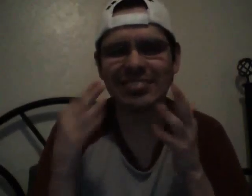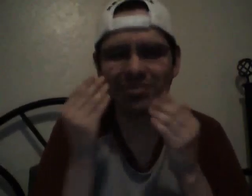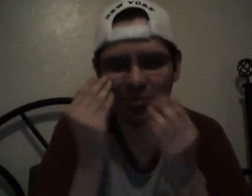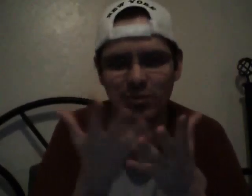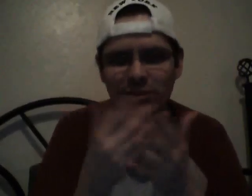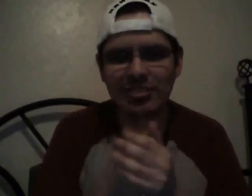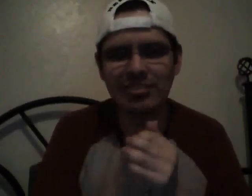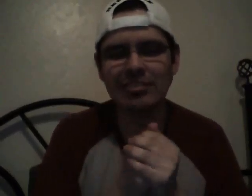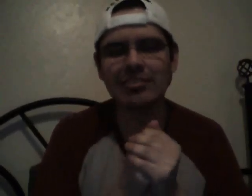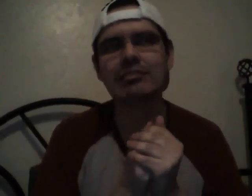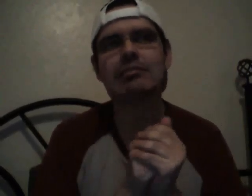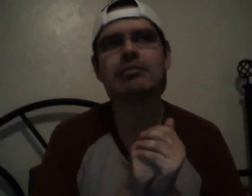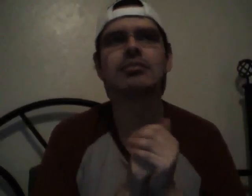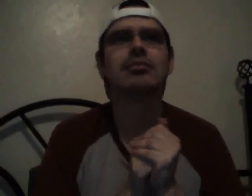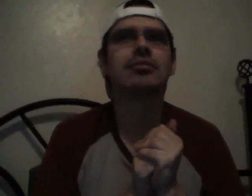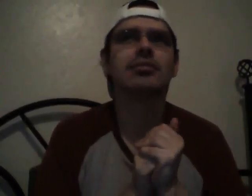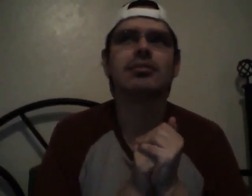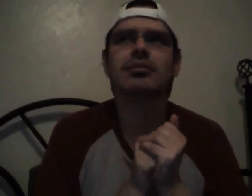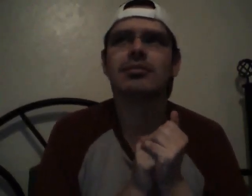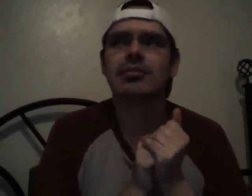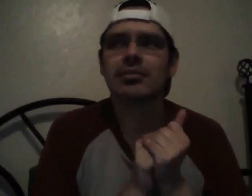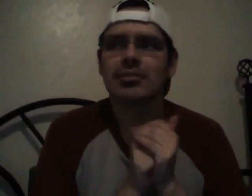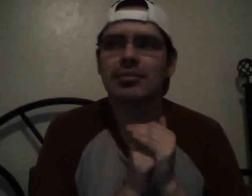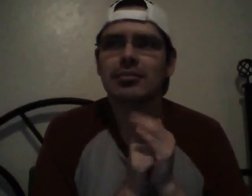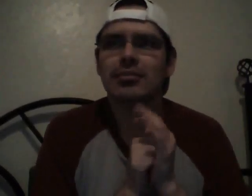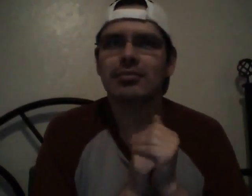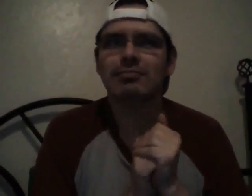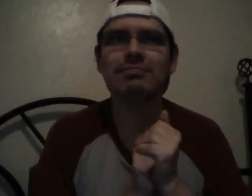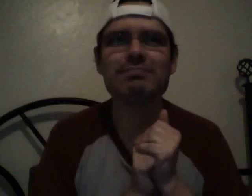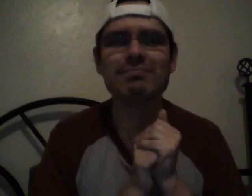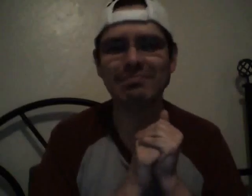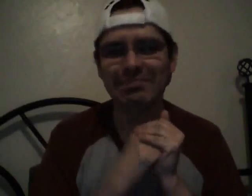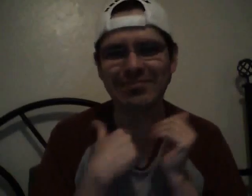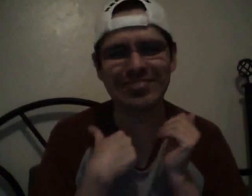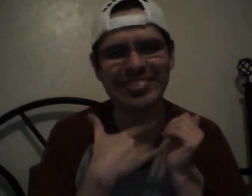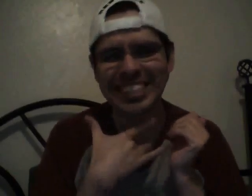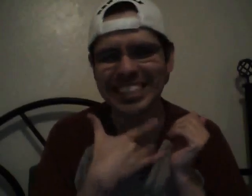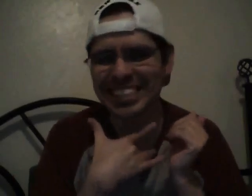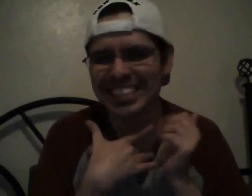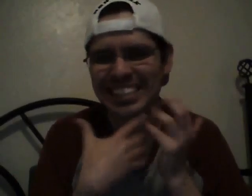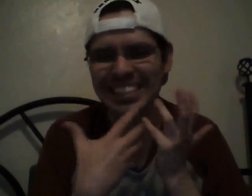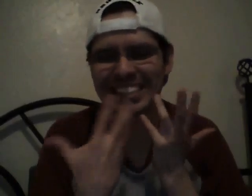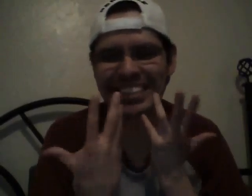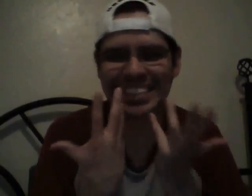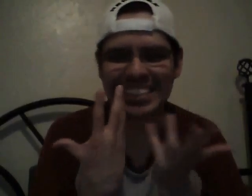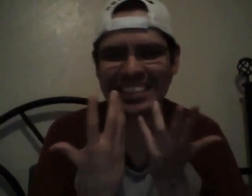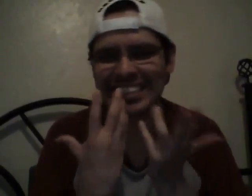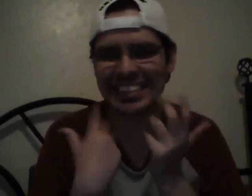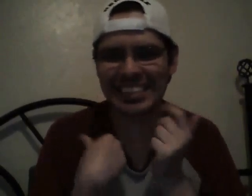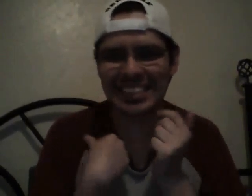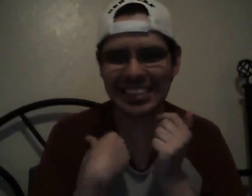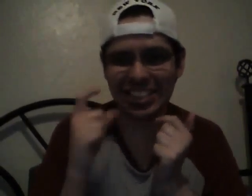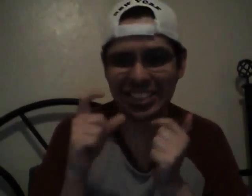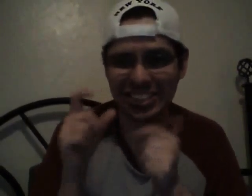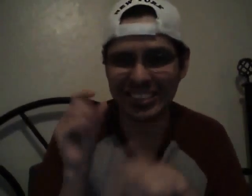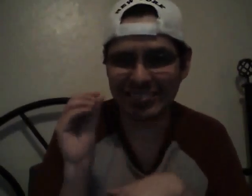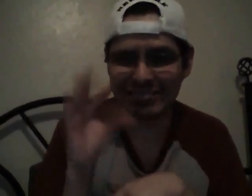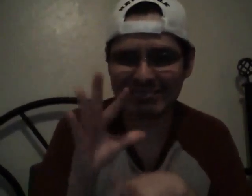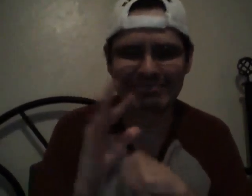foolishly used the funds. Just remember, any time a candidate is involved and you're given a check and asked to wire back funds,